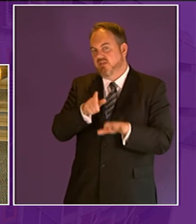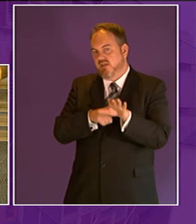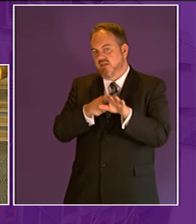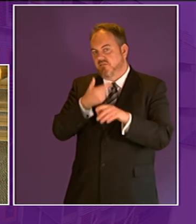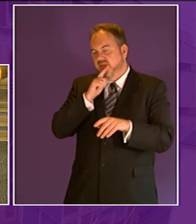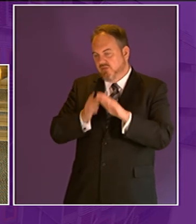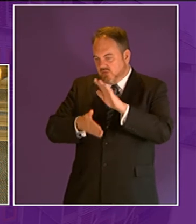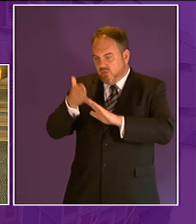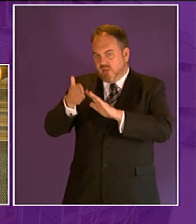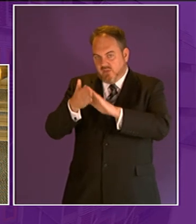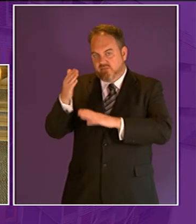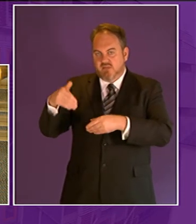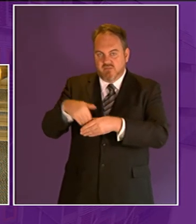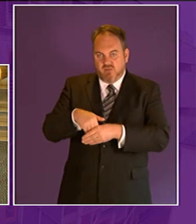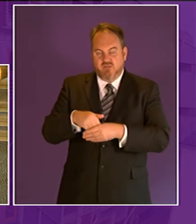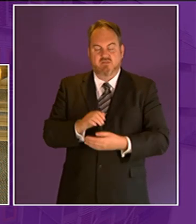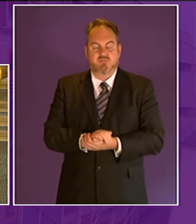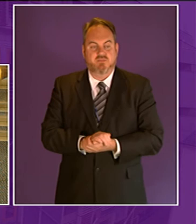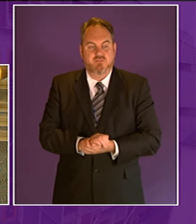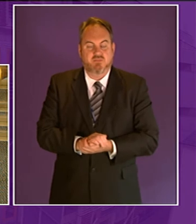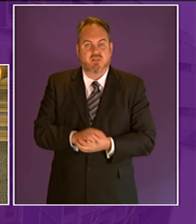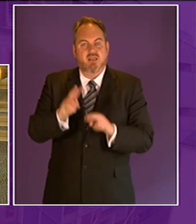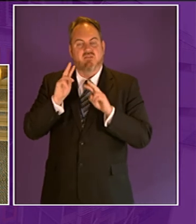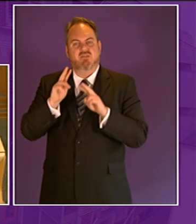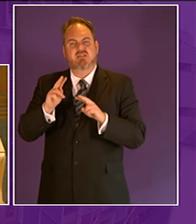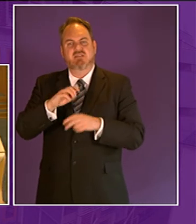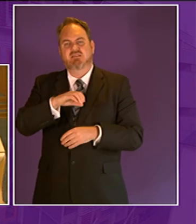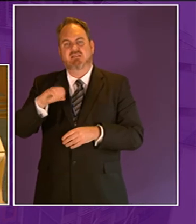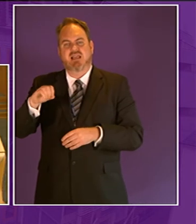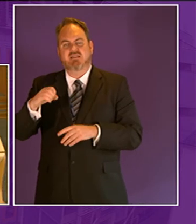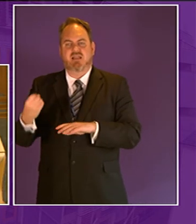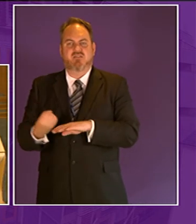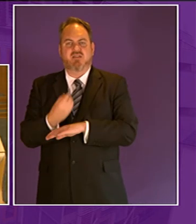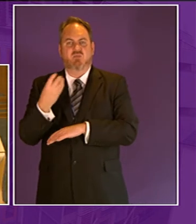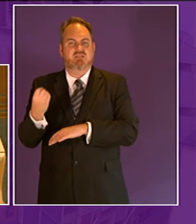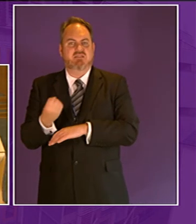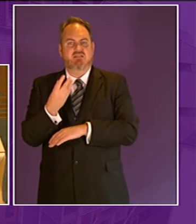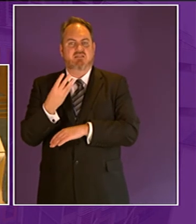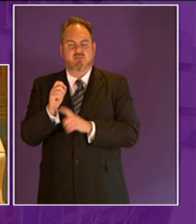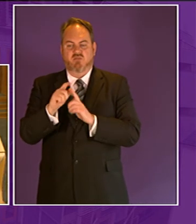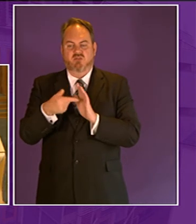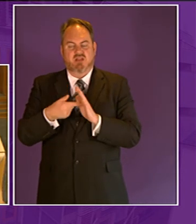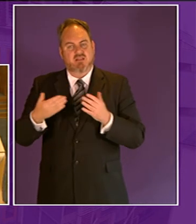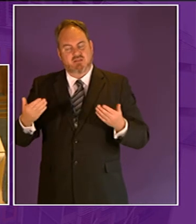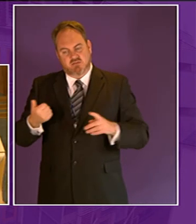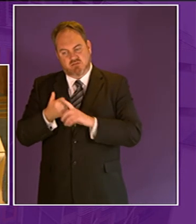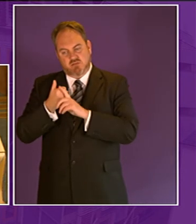in my own constituency of the for sands and fountain family project which deals with children in communities of